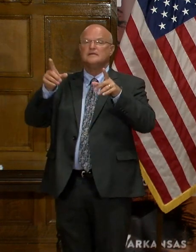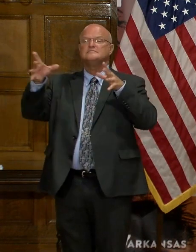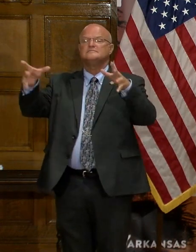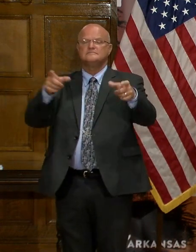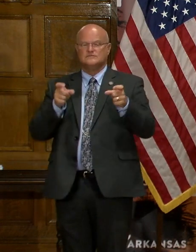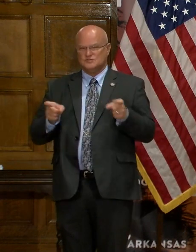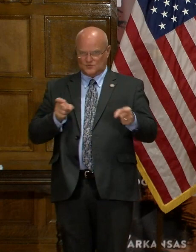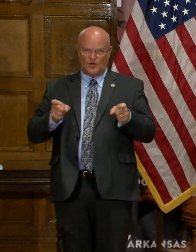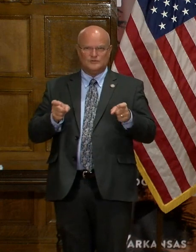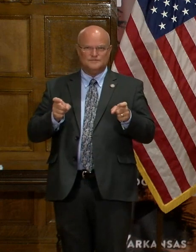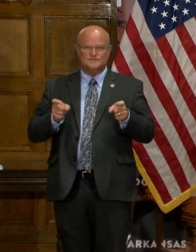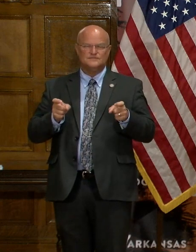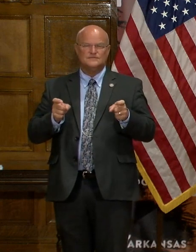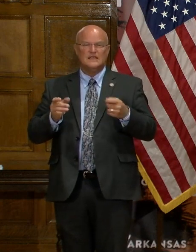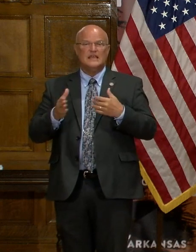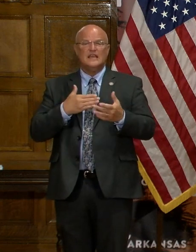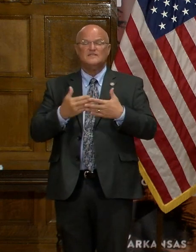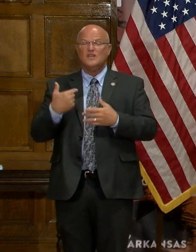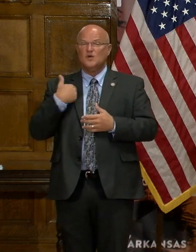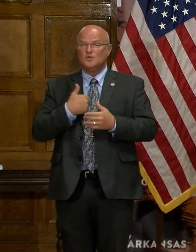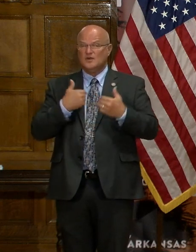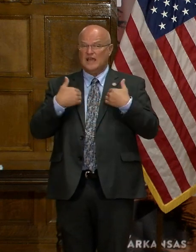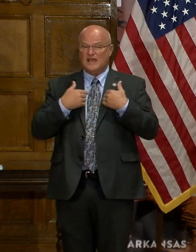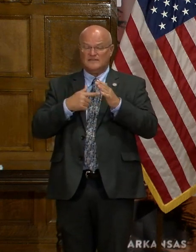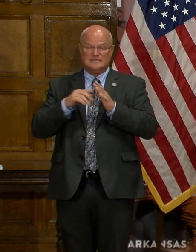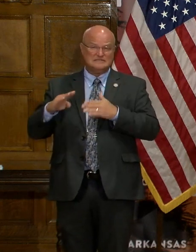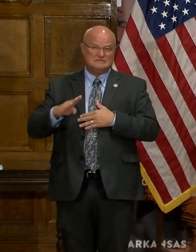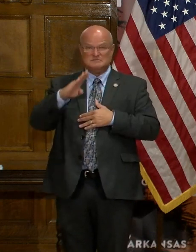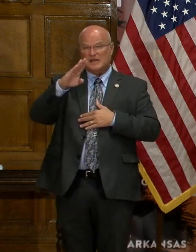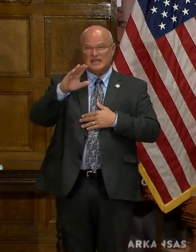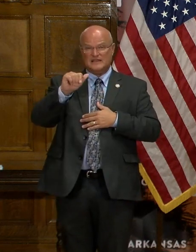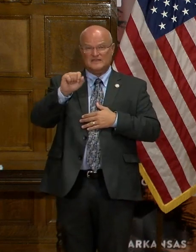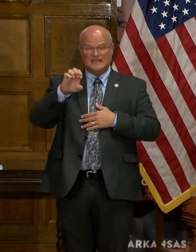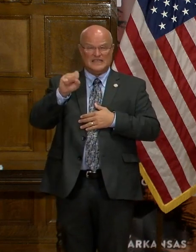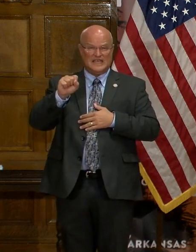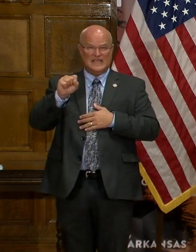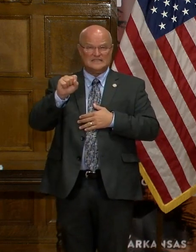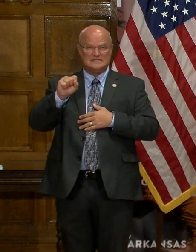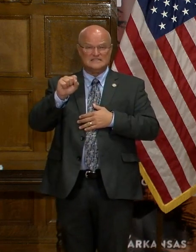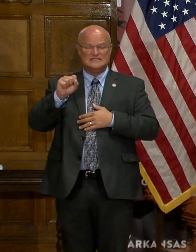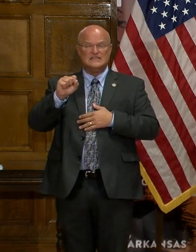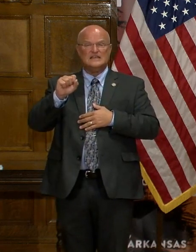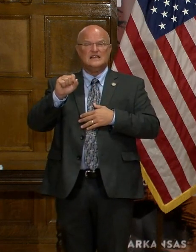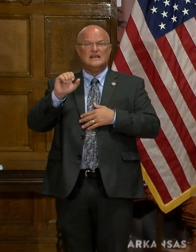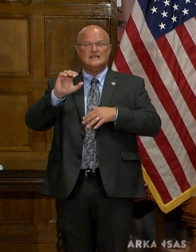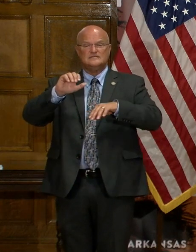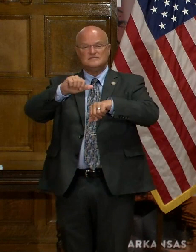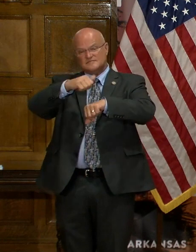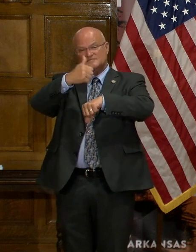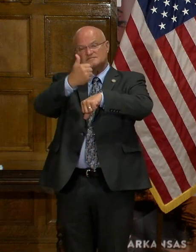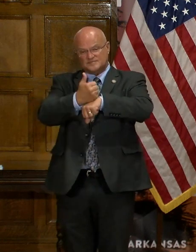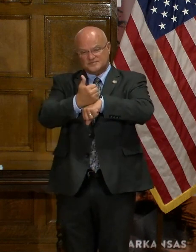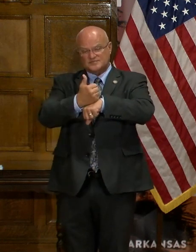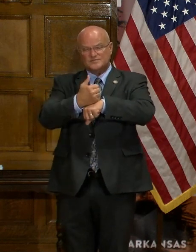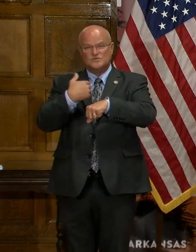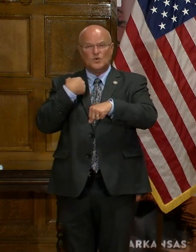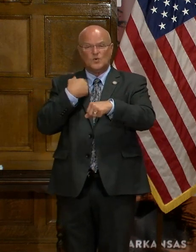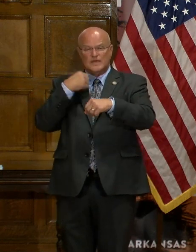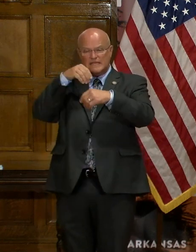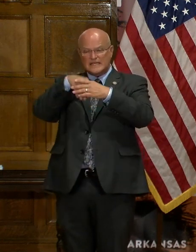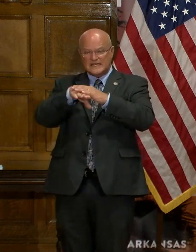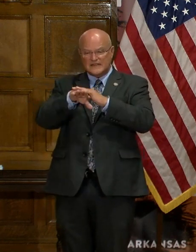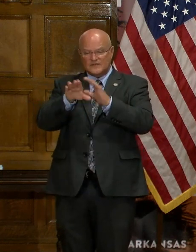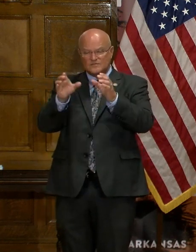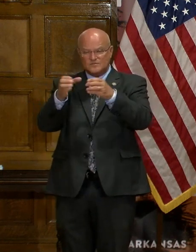control. So, you know, even though we're having this spike of cases, the design is that we get in there, we